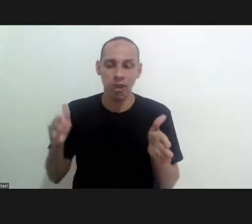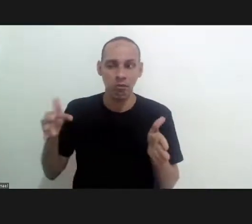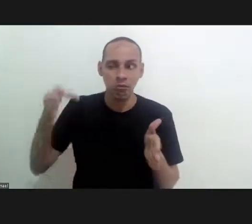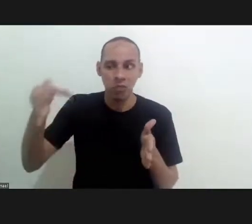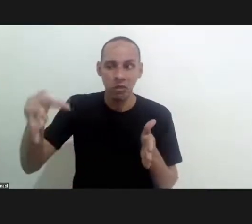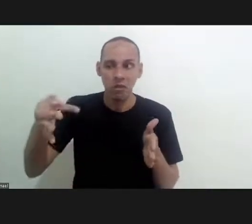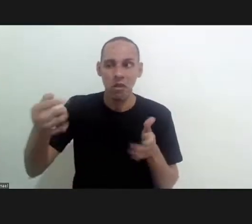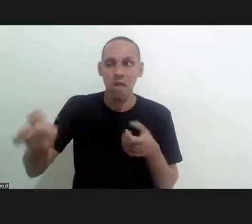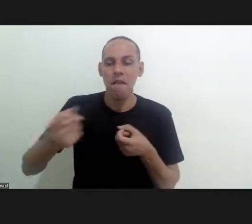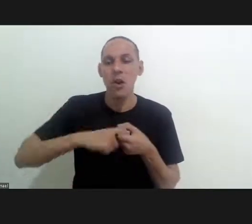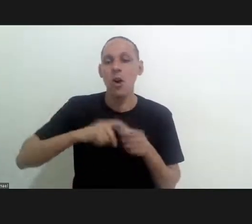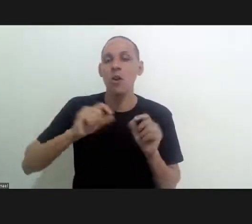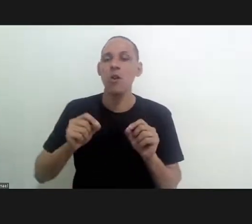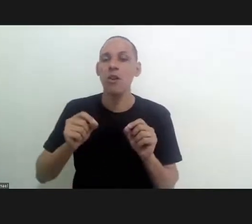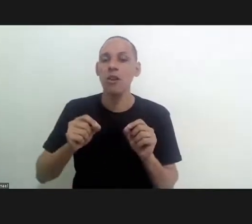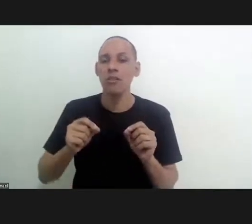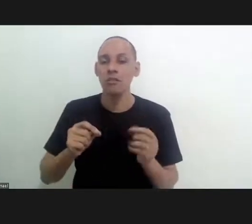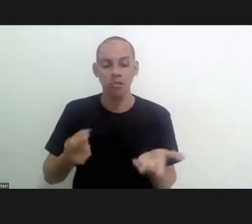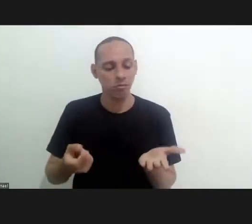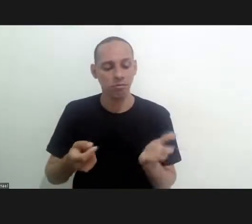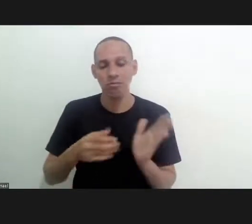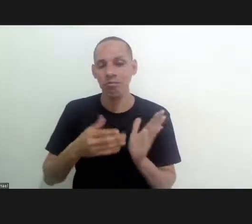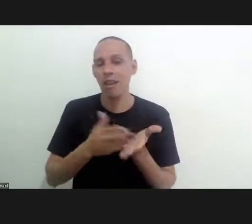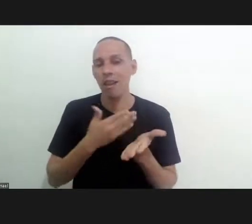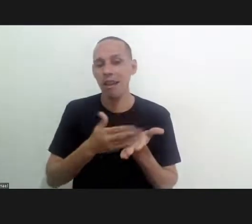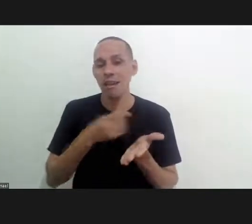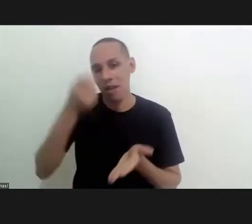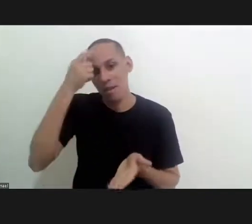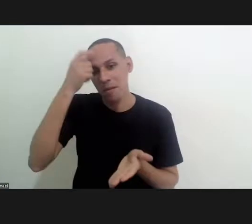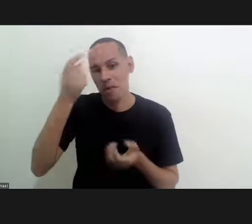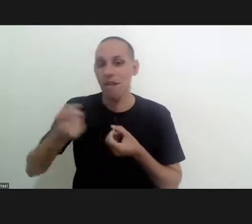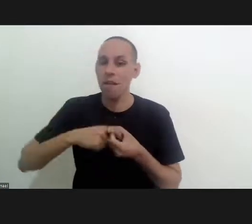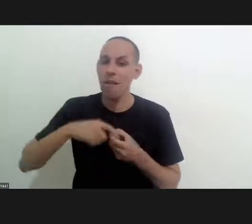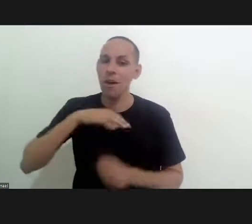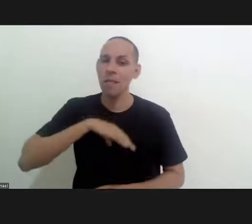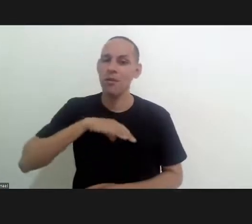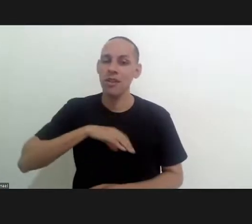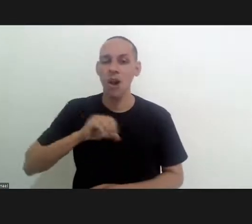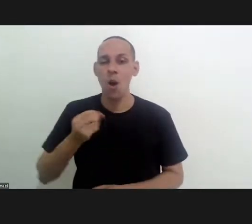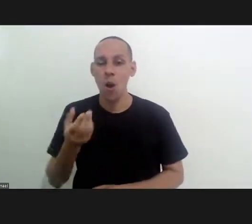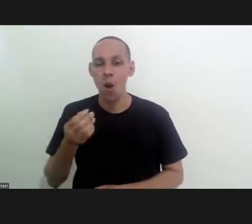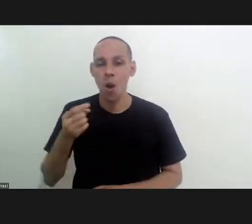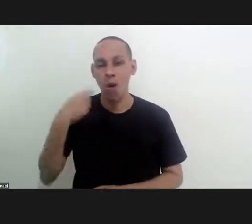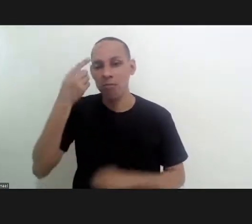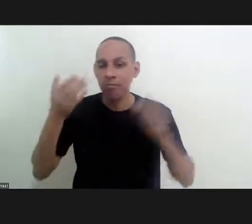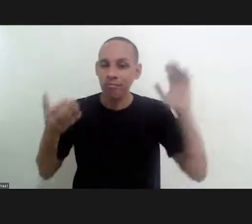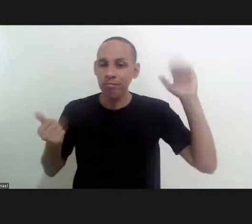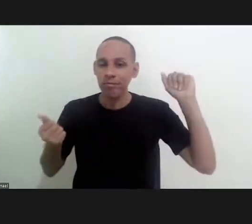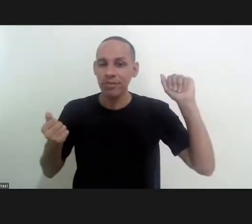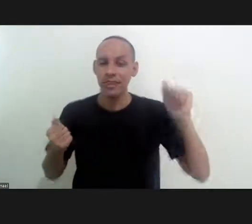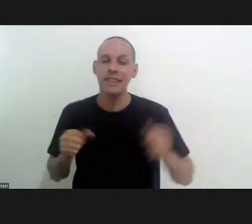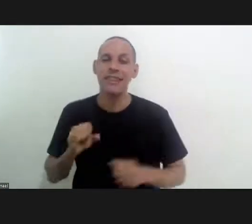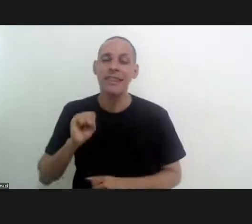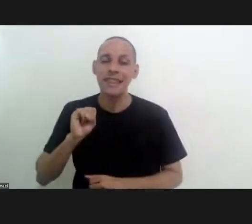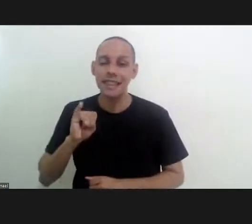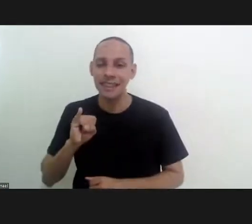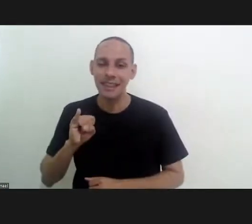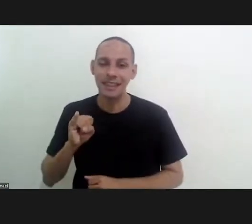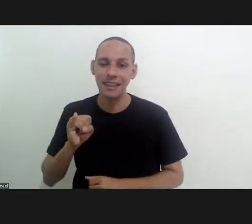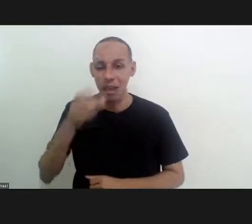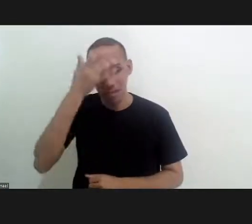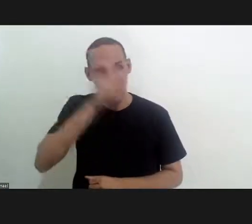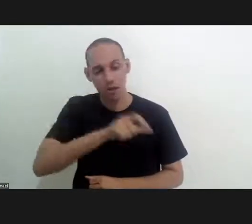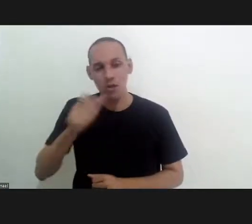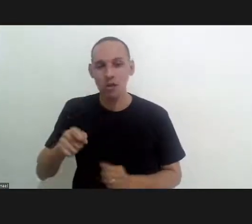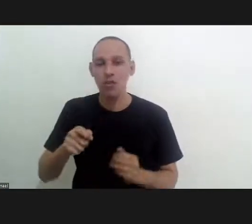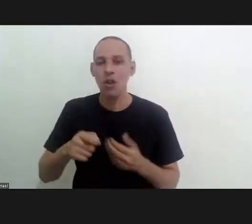at one time who knows memorias will be able to publish articles in portuguese or in spanish if the authors